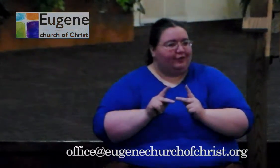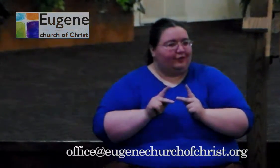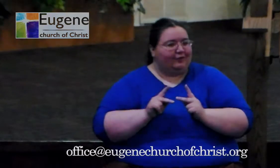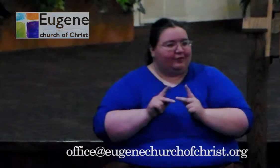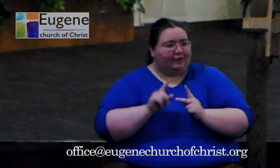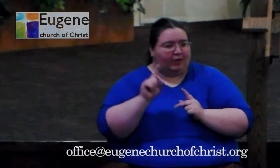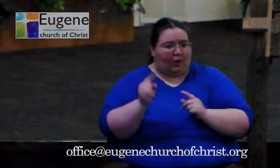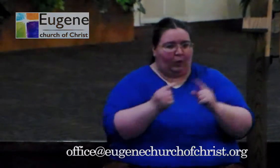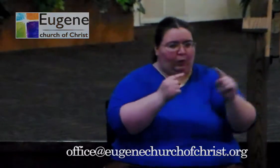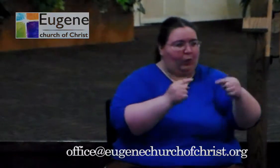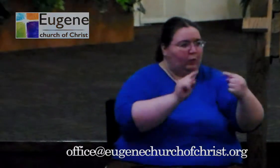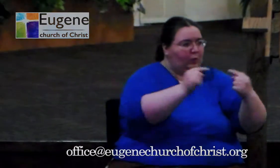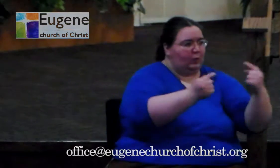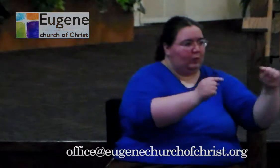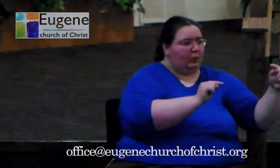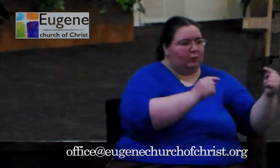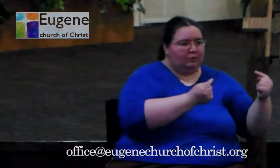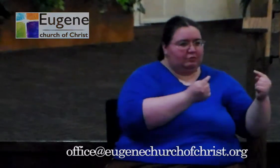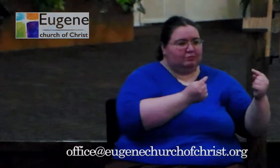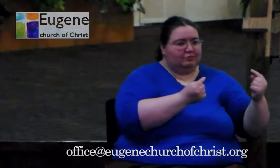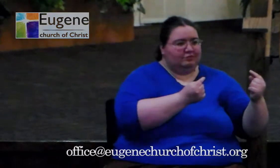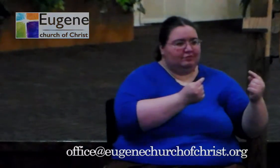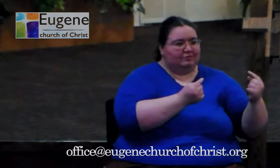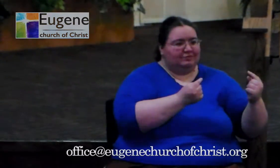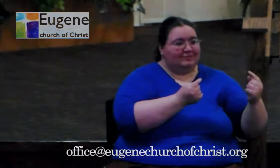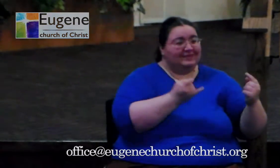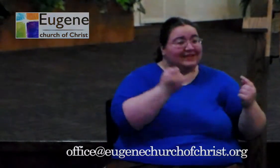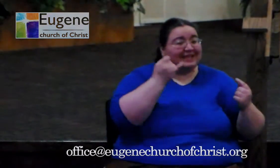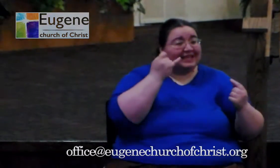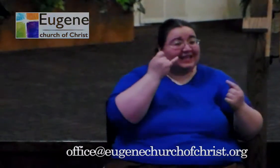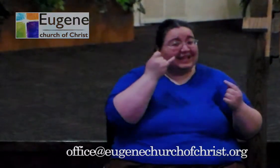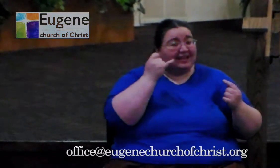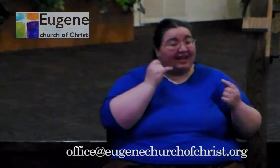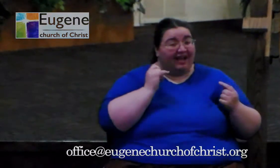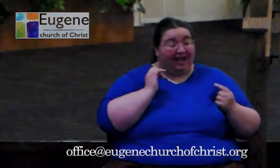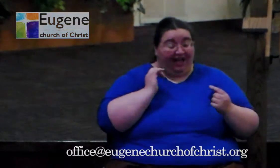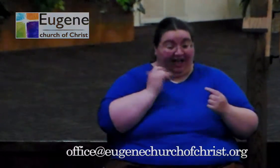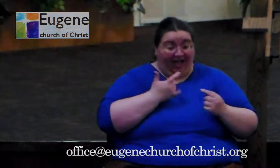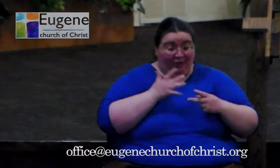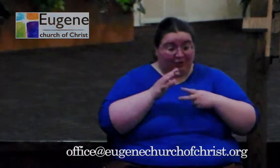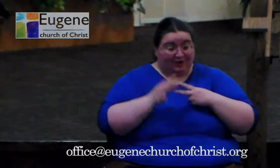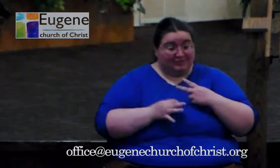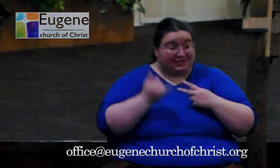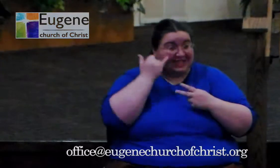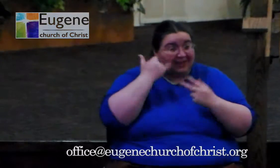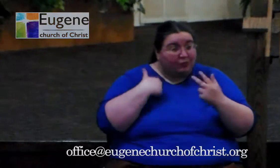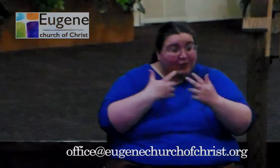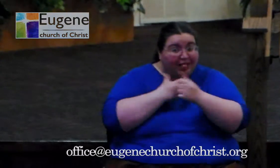option beyond those two, if we care about those people enough to tell them this story, is will you go?